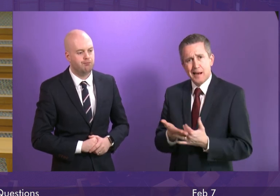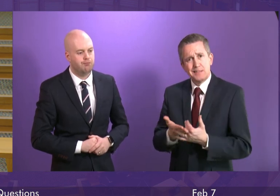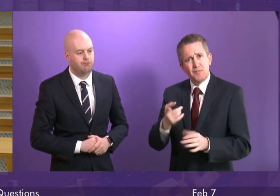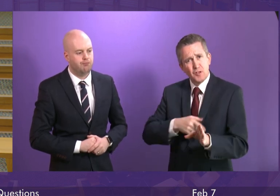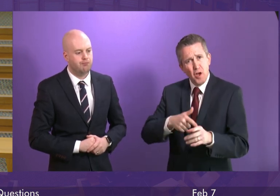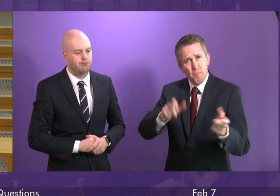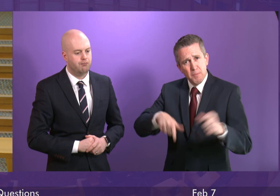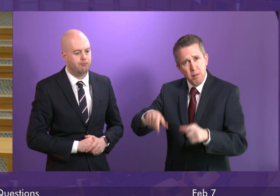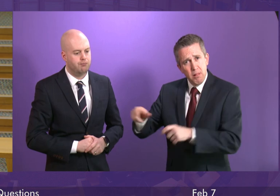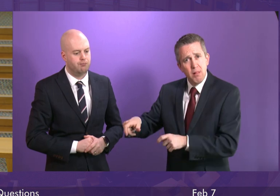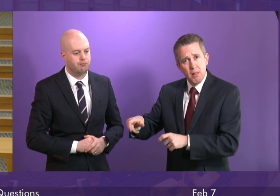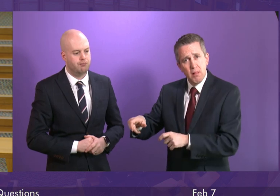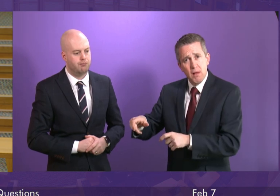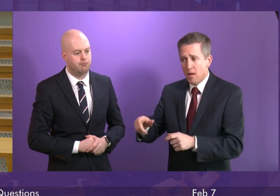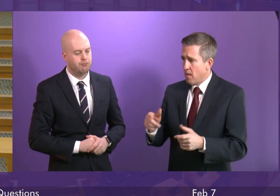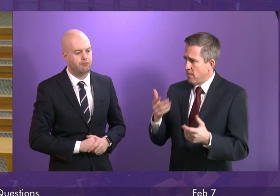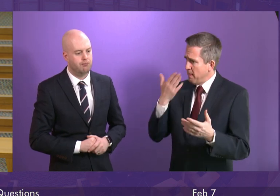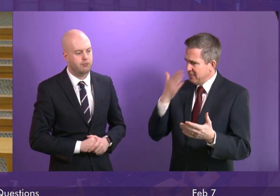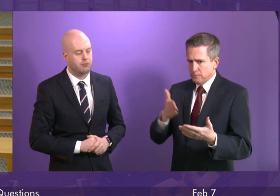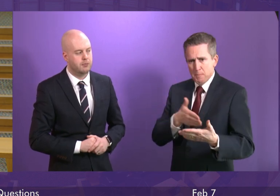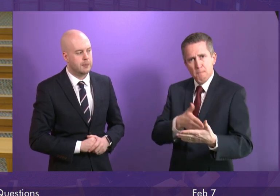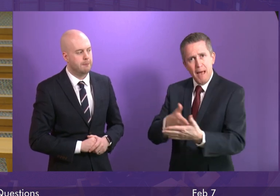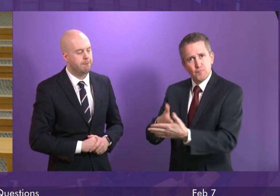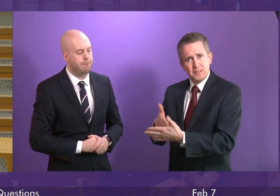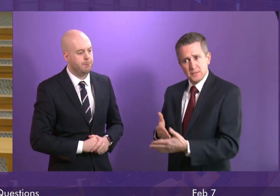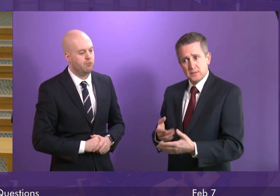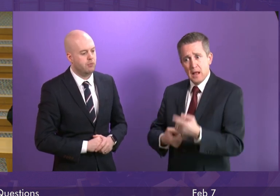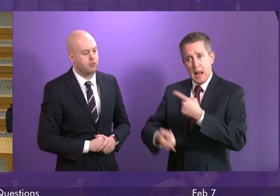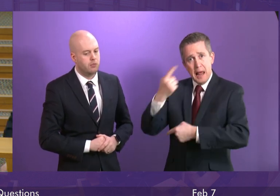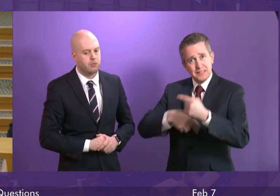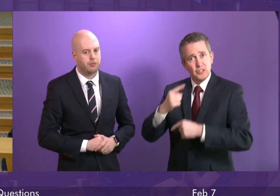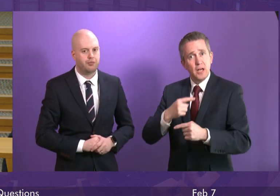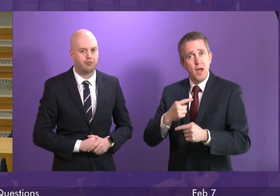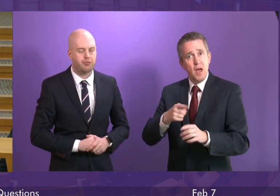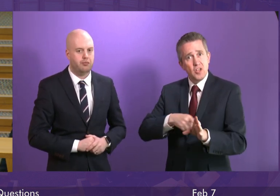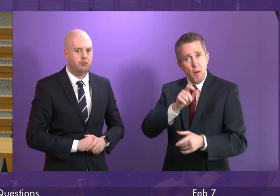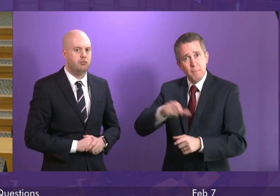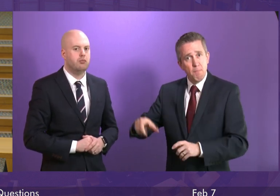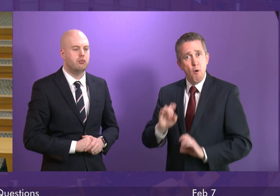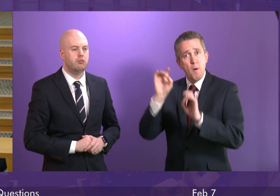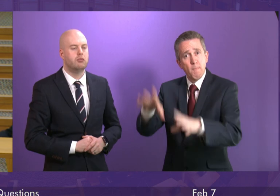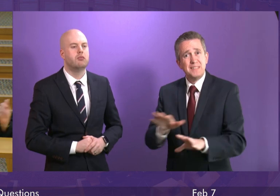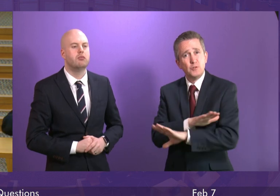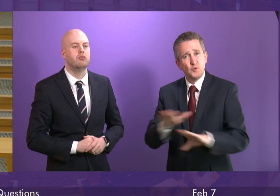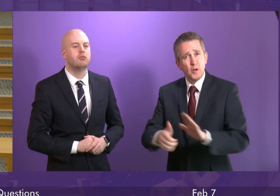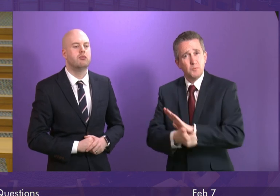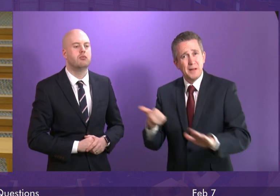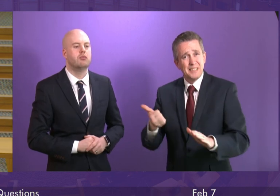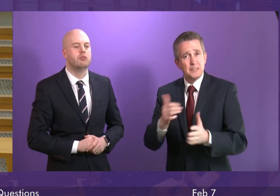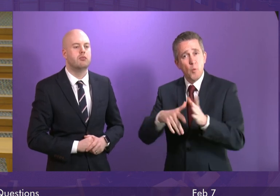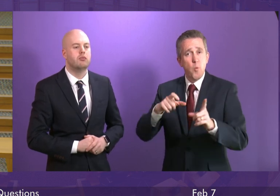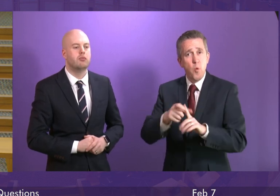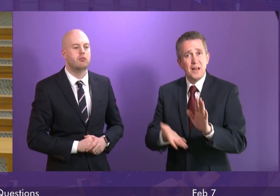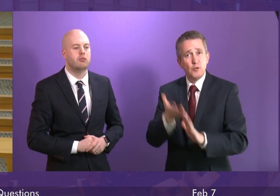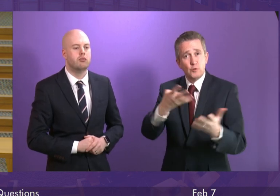work to explore the issues had stalled Last year the number of young people admitted to non-specialist wards rose to 90